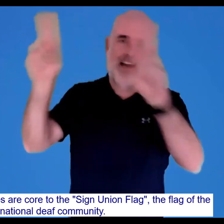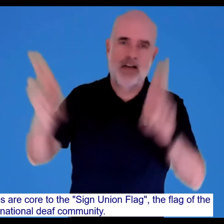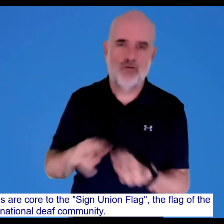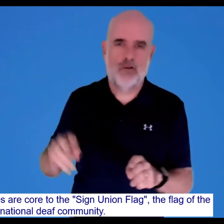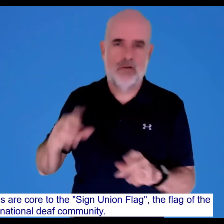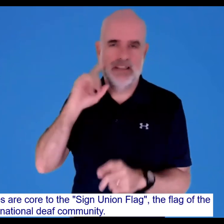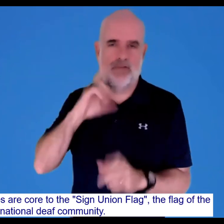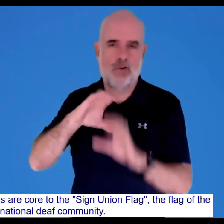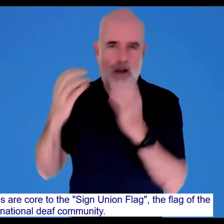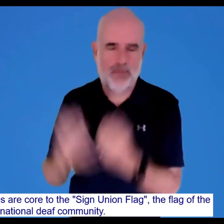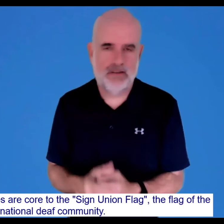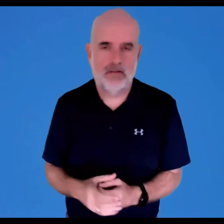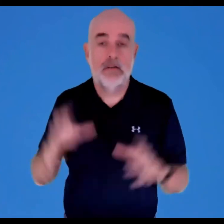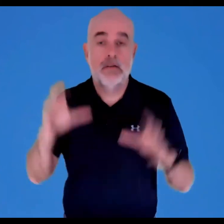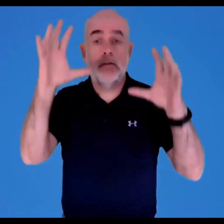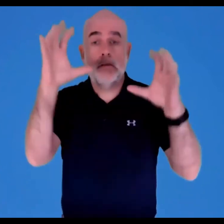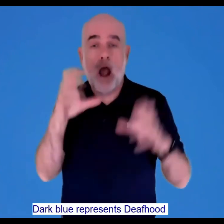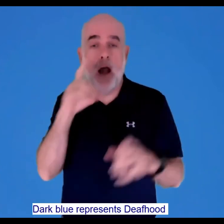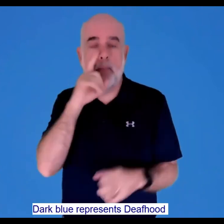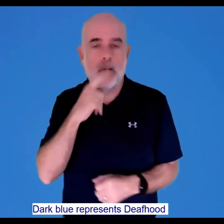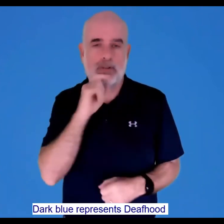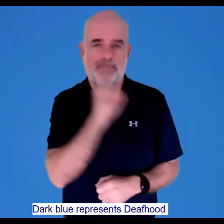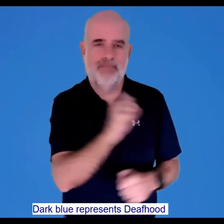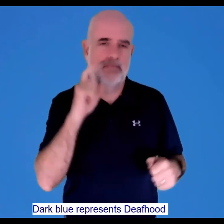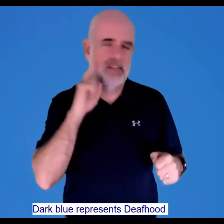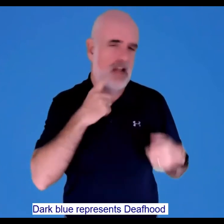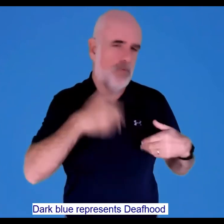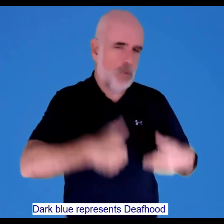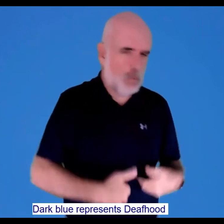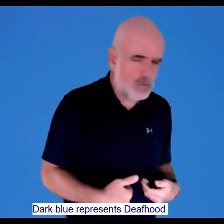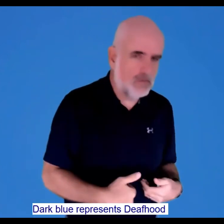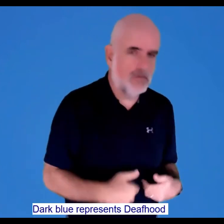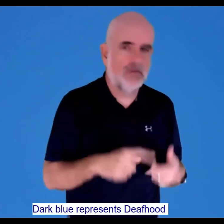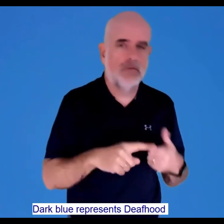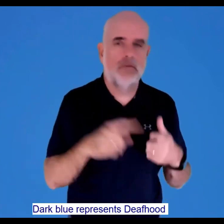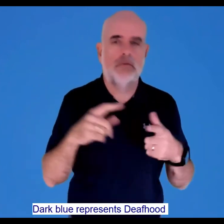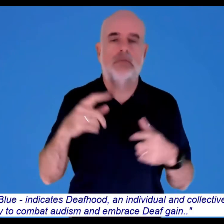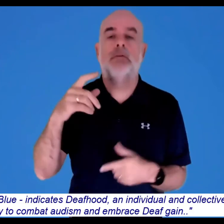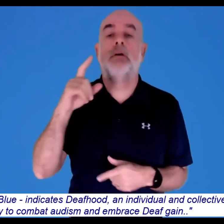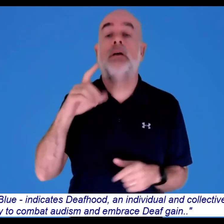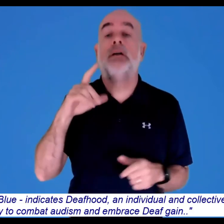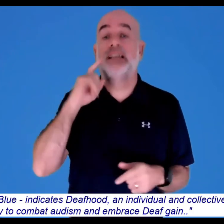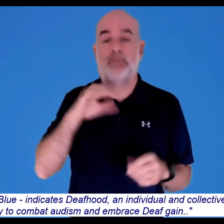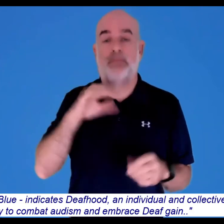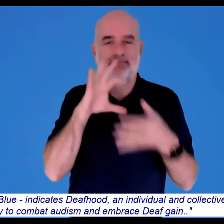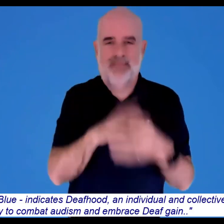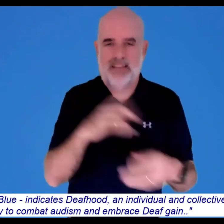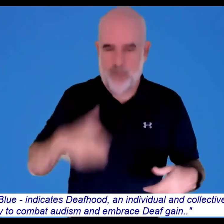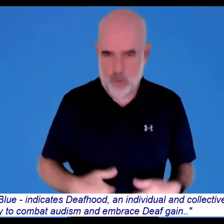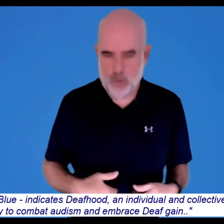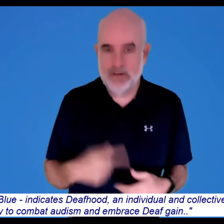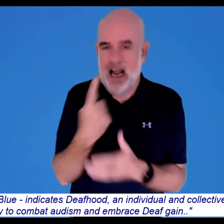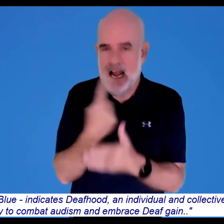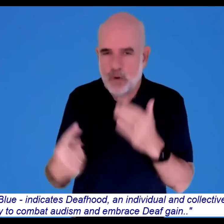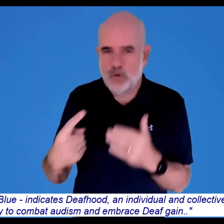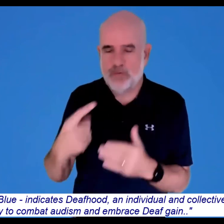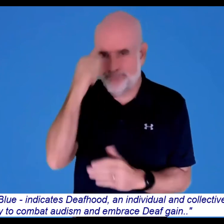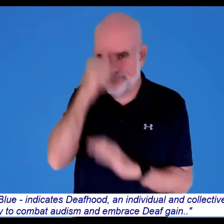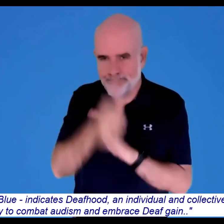the flag of the international Deaf community. dark blue represents Deafhood, an individual